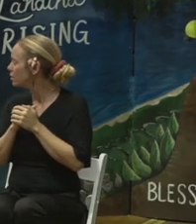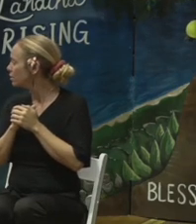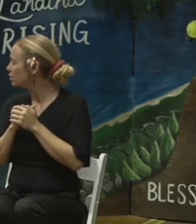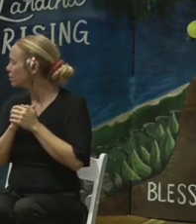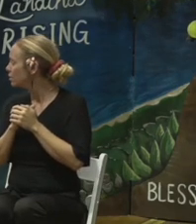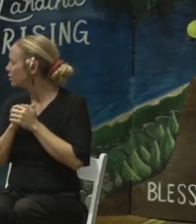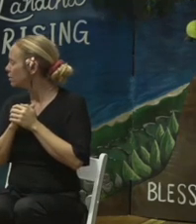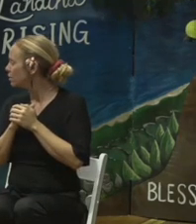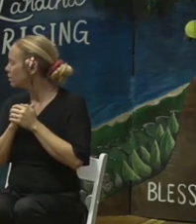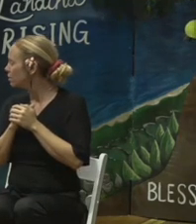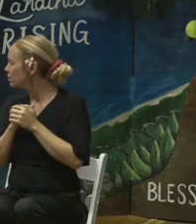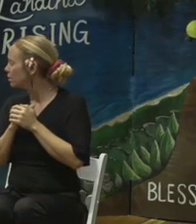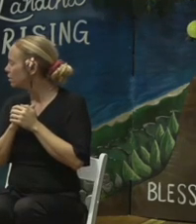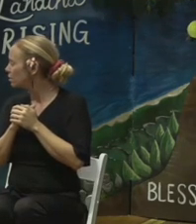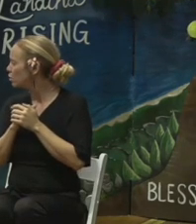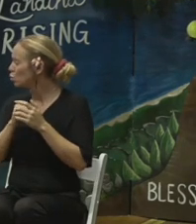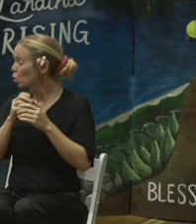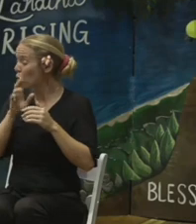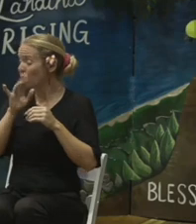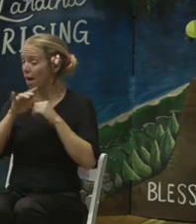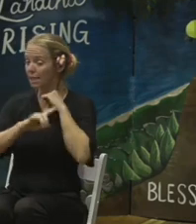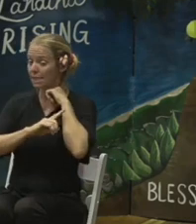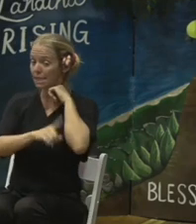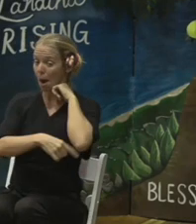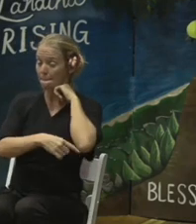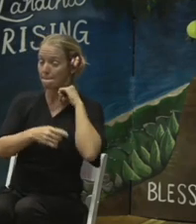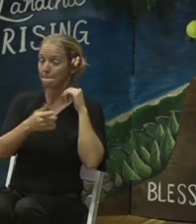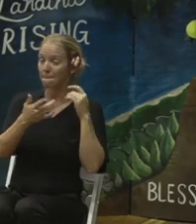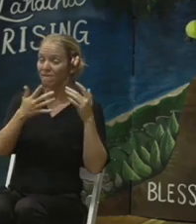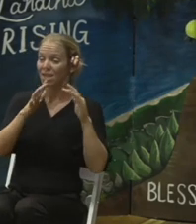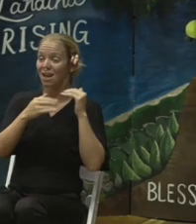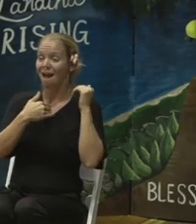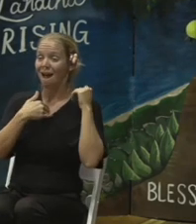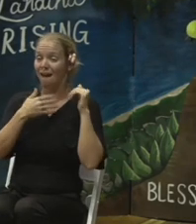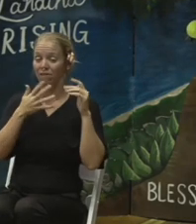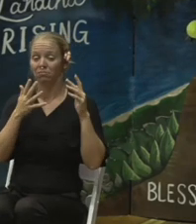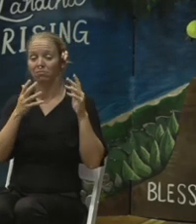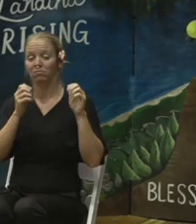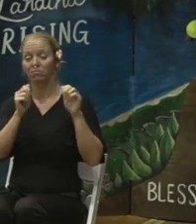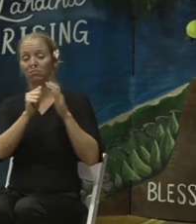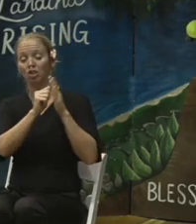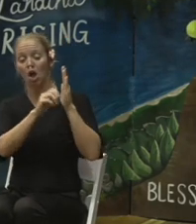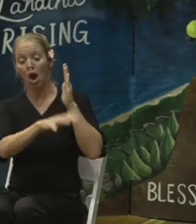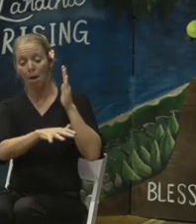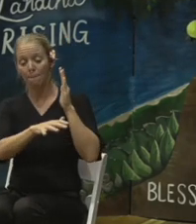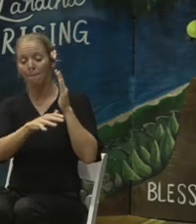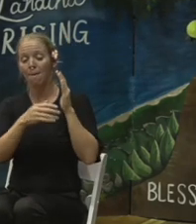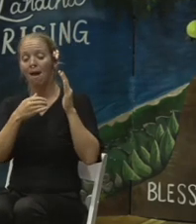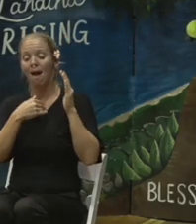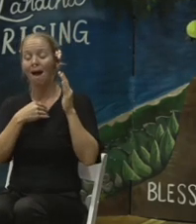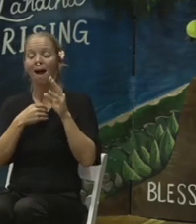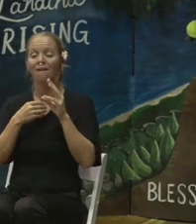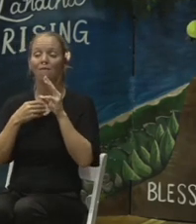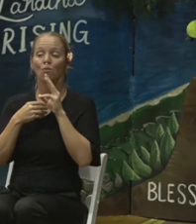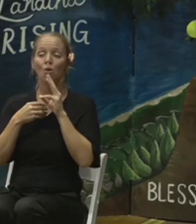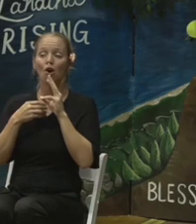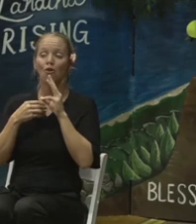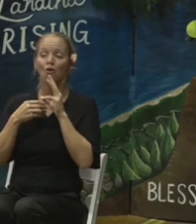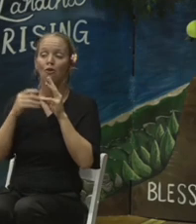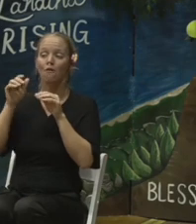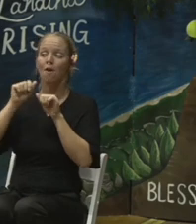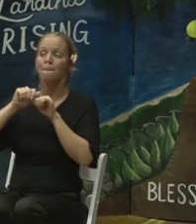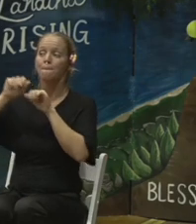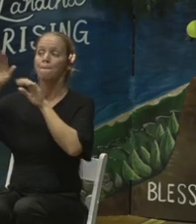has existing groundwater monitors that monitors water coming from the Malka site through the dump